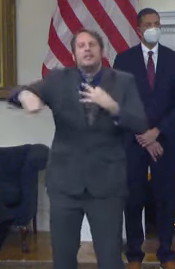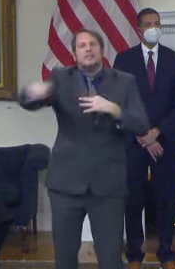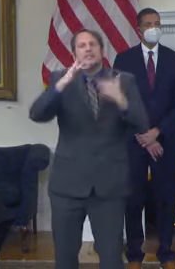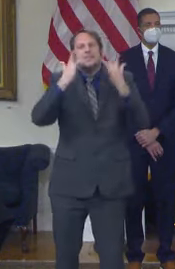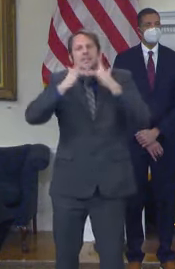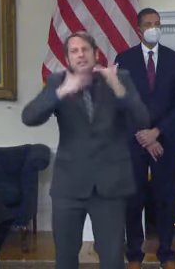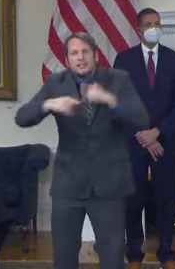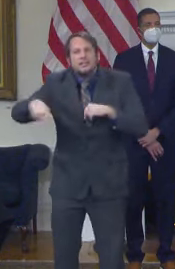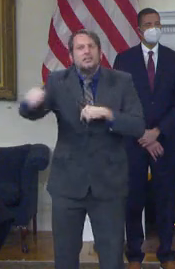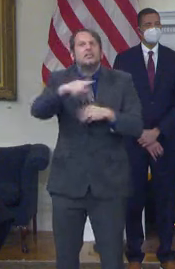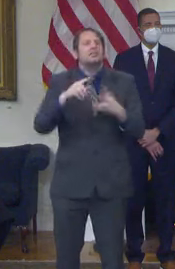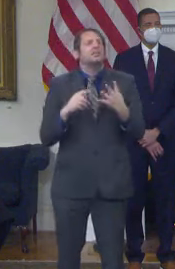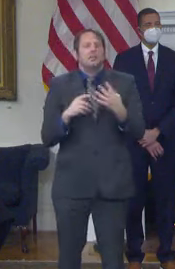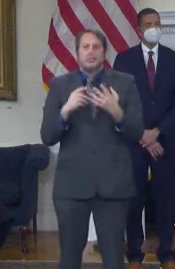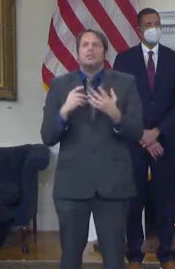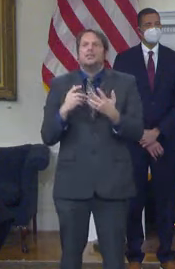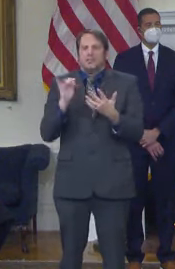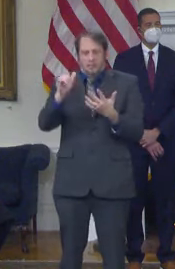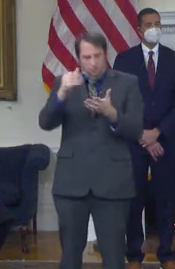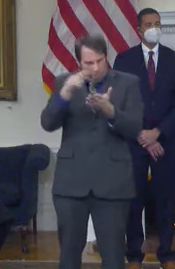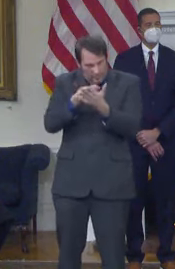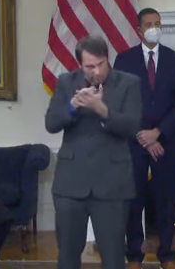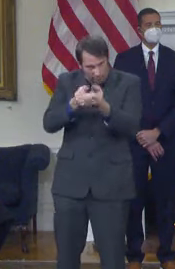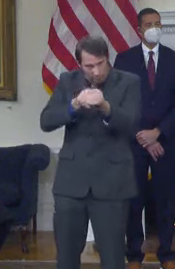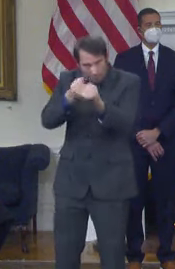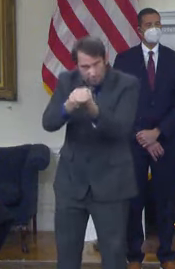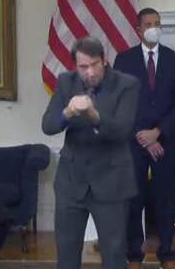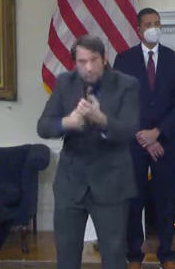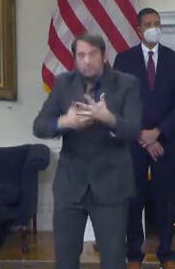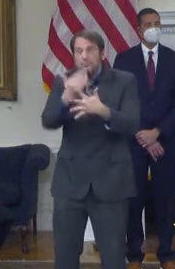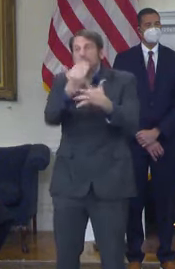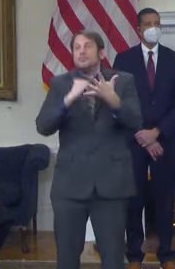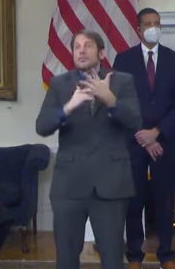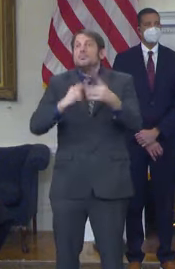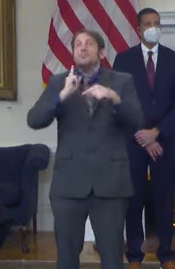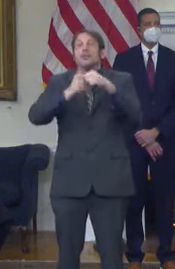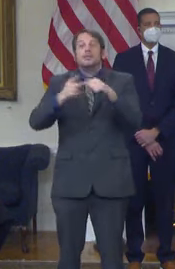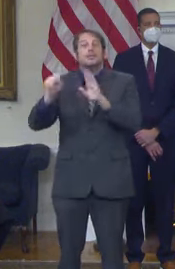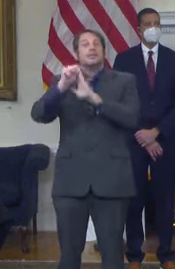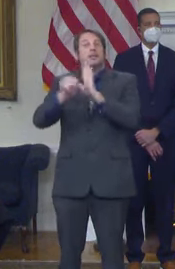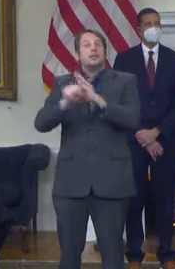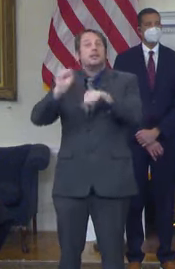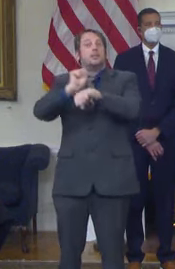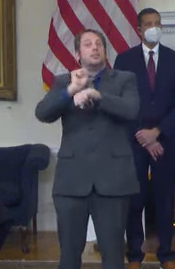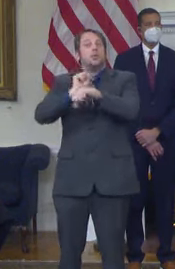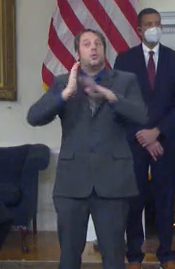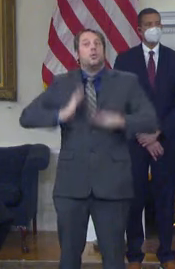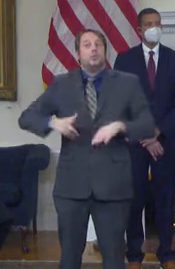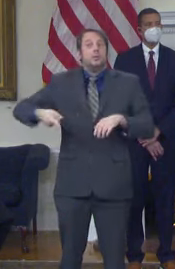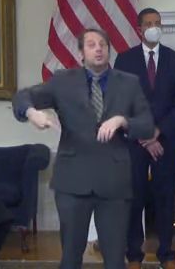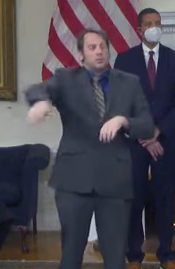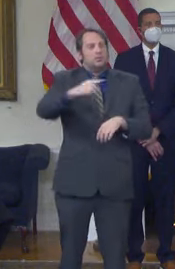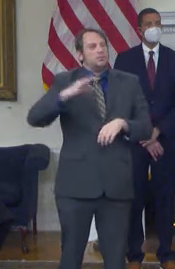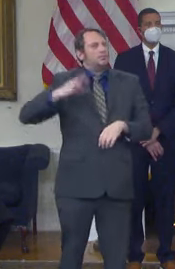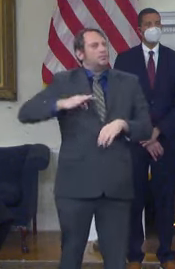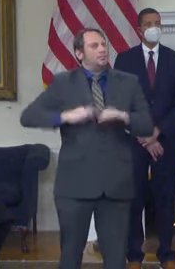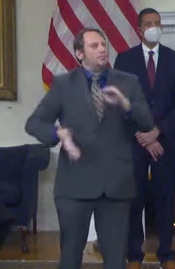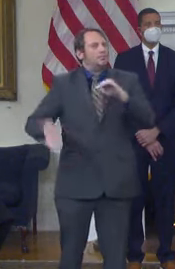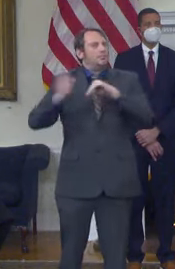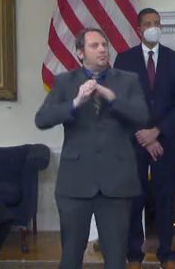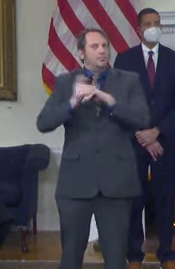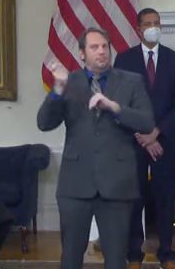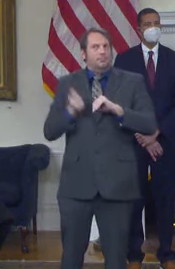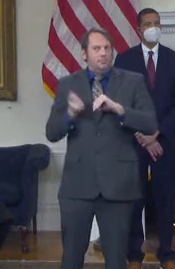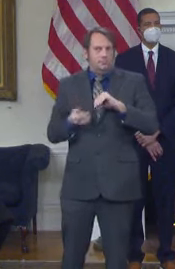enhancements for state employees. Today, we are announcing the largest tax cut